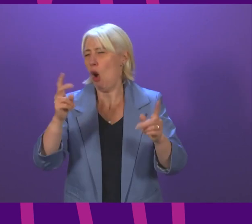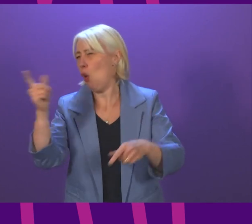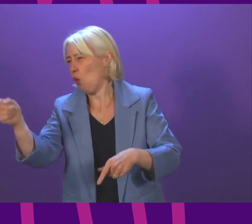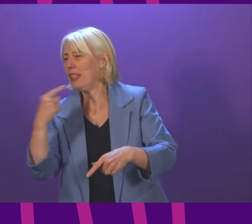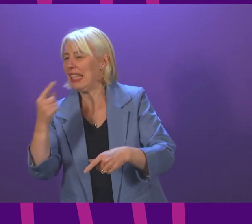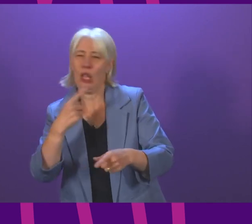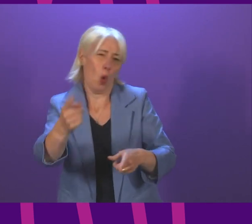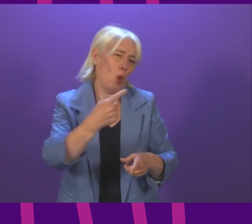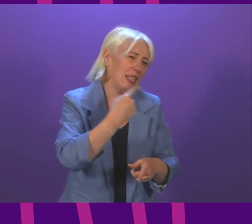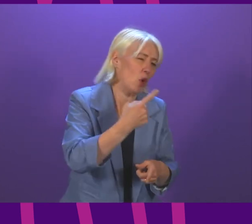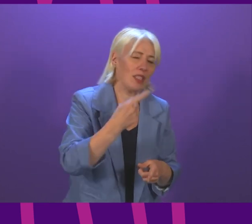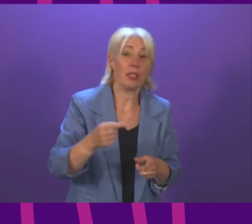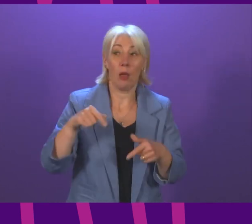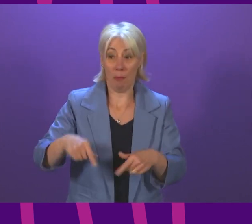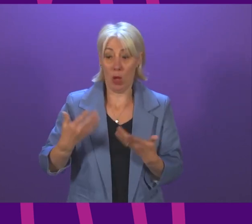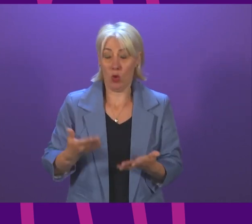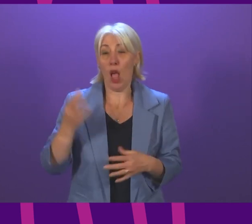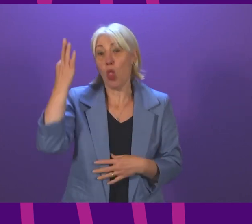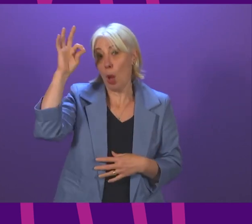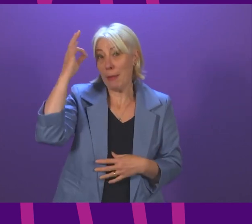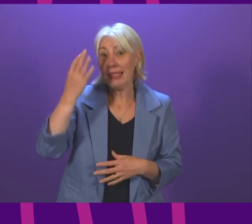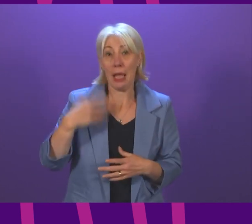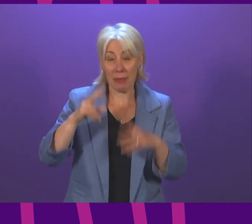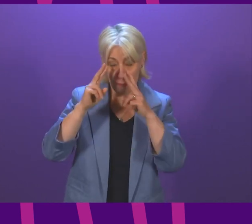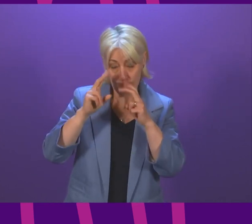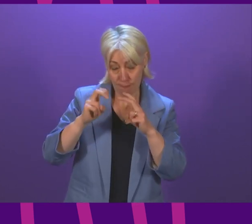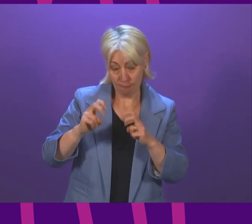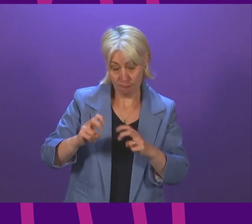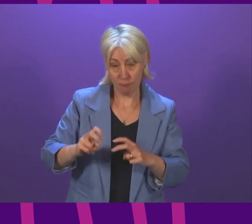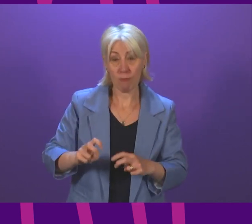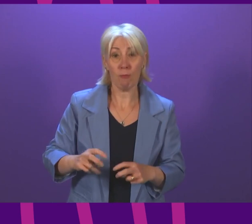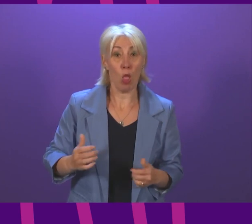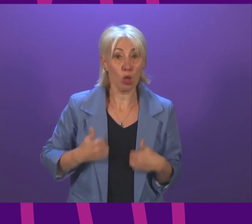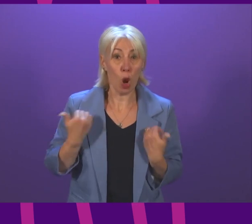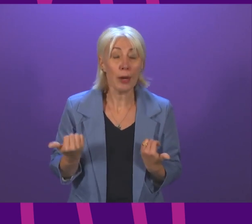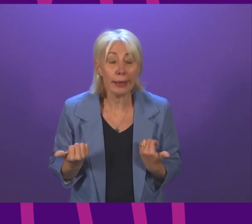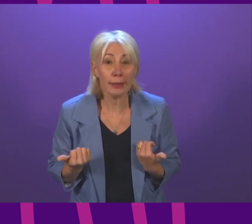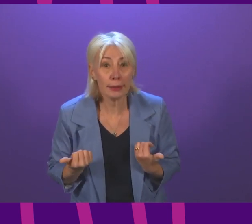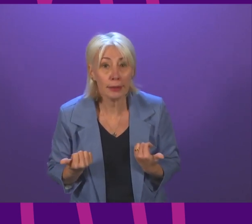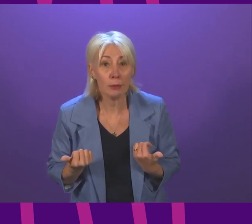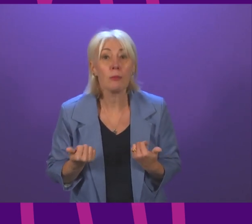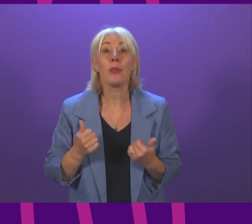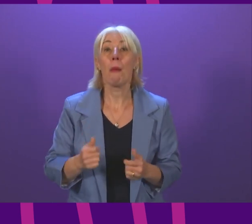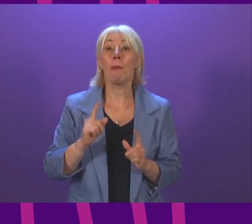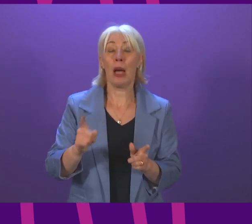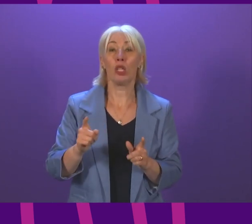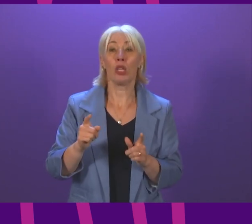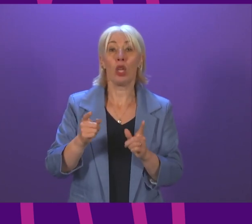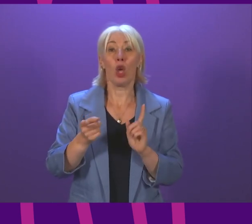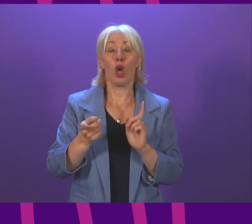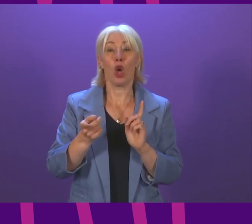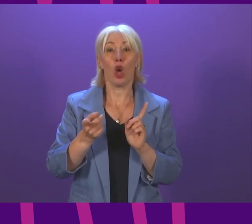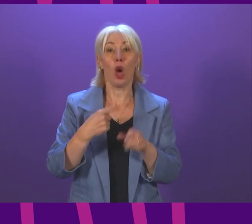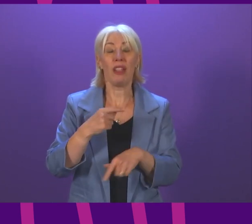terms of the committee that was scrutinising this just this very morning, let me reflect on the comments of Professor